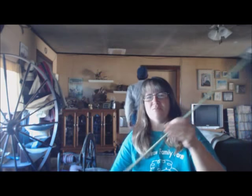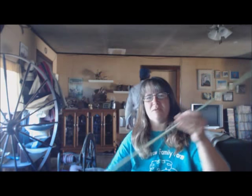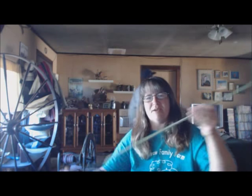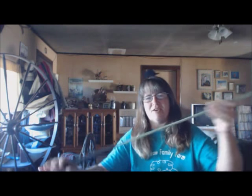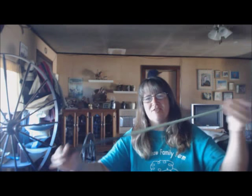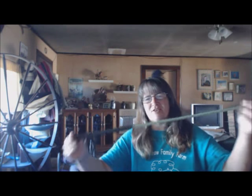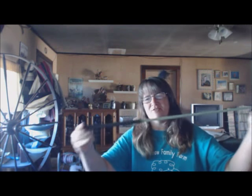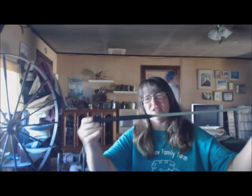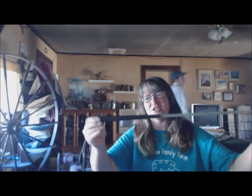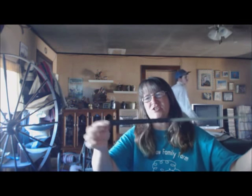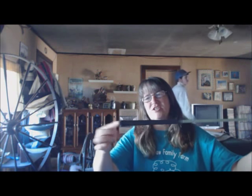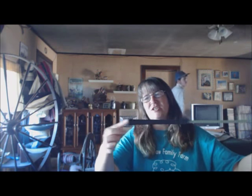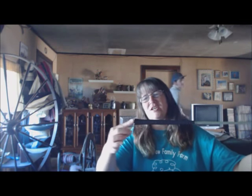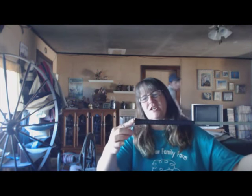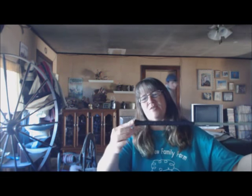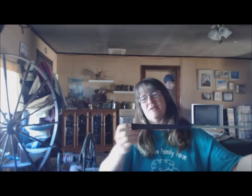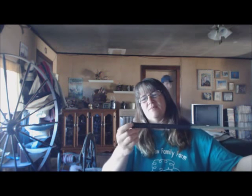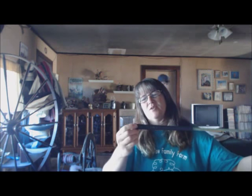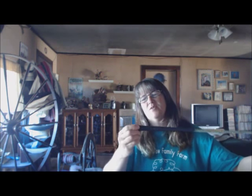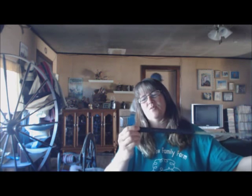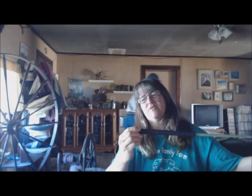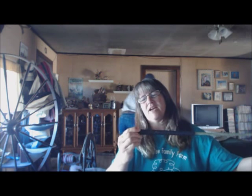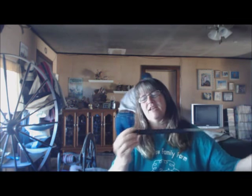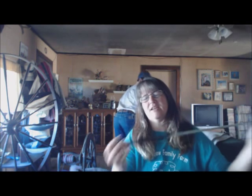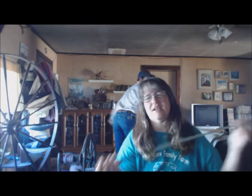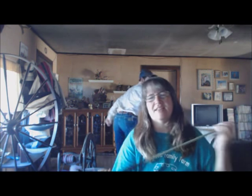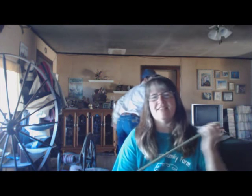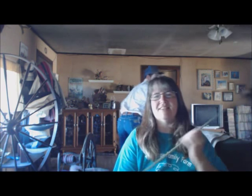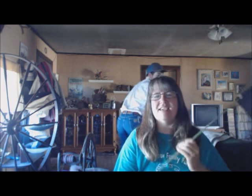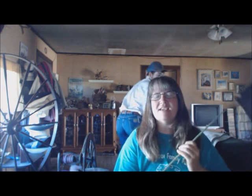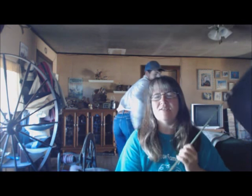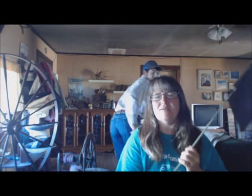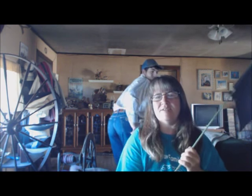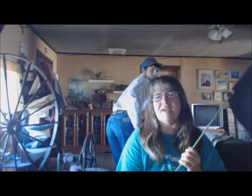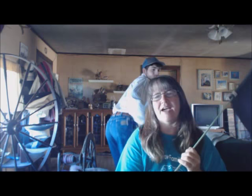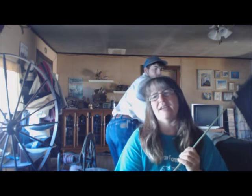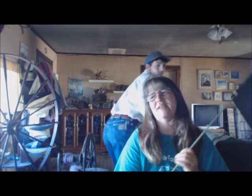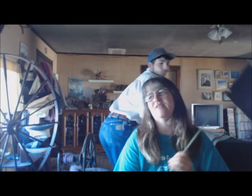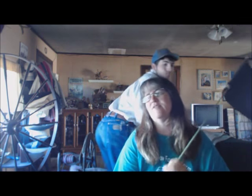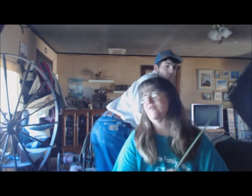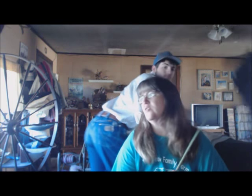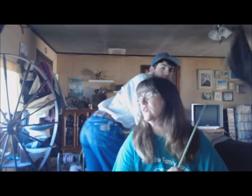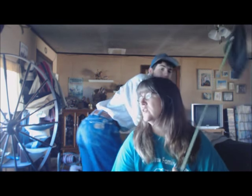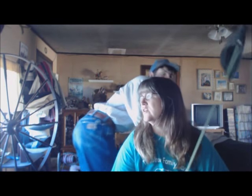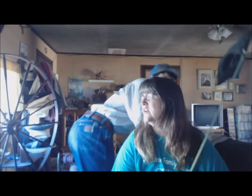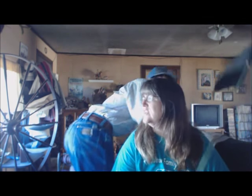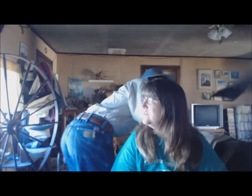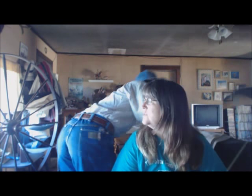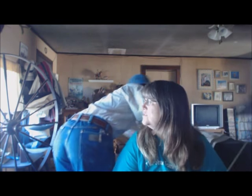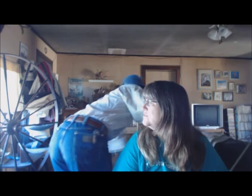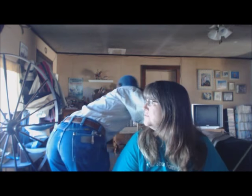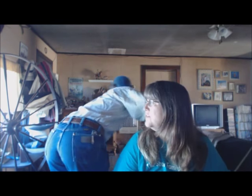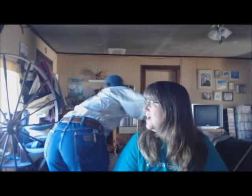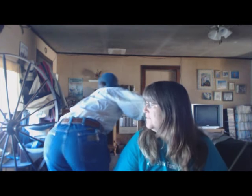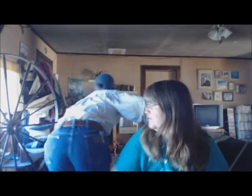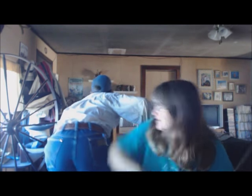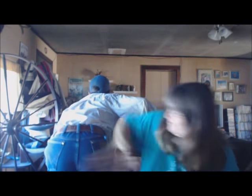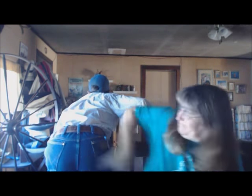Get your butt back over here and finish. Anyway, we've had it, I think we've had it for, we do have it for,